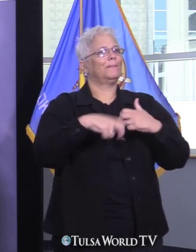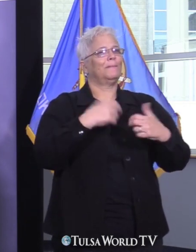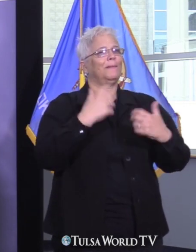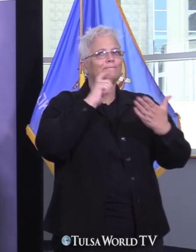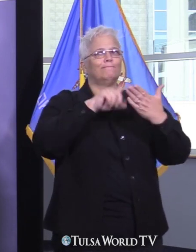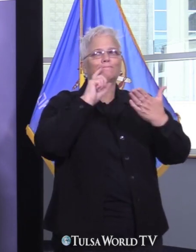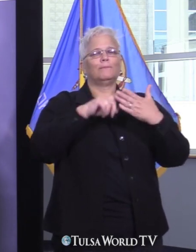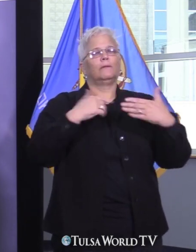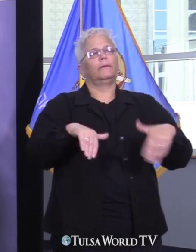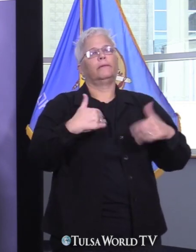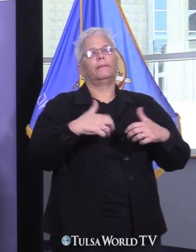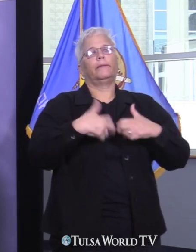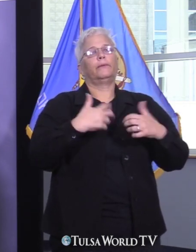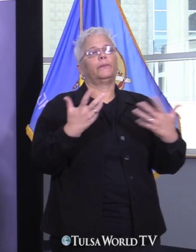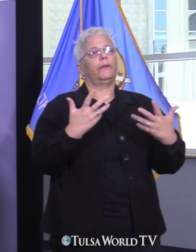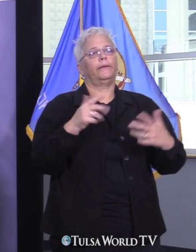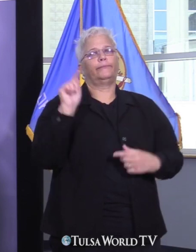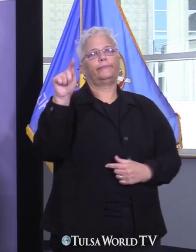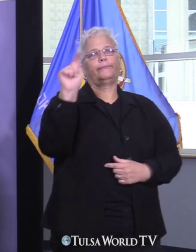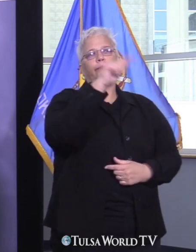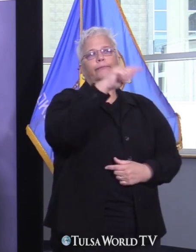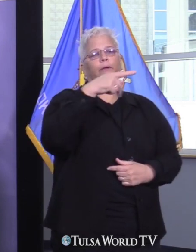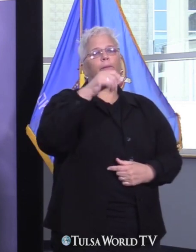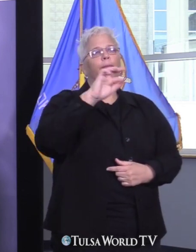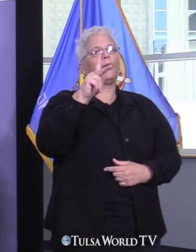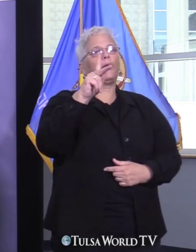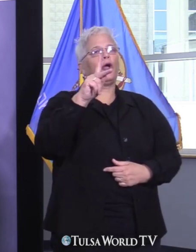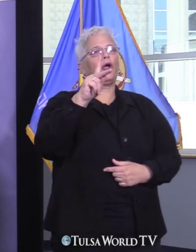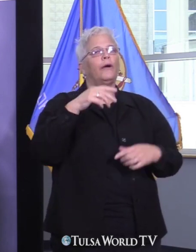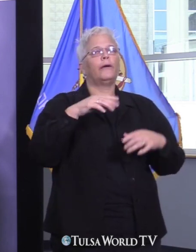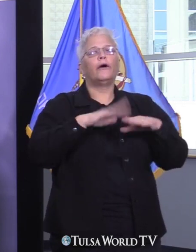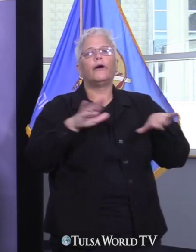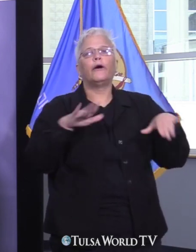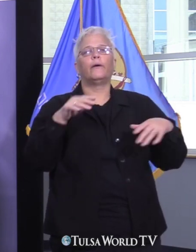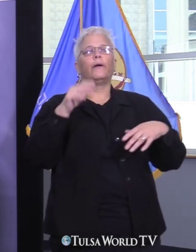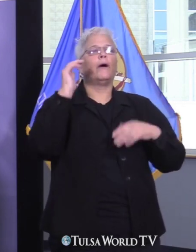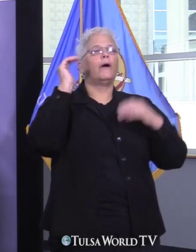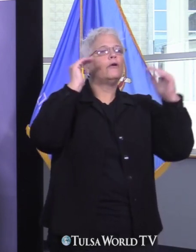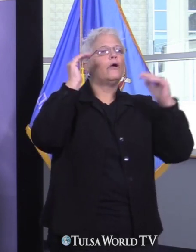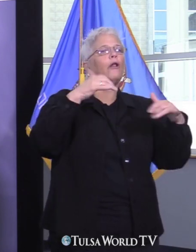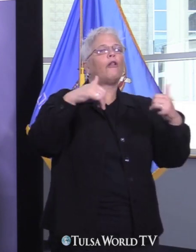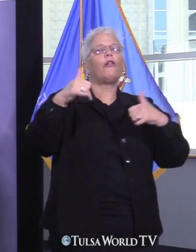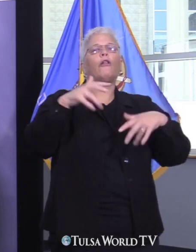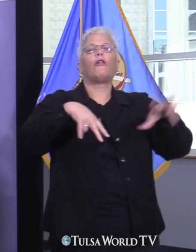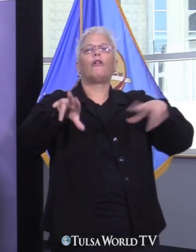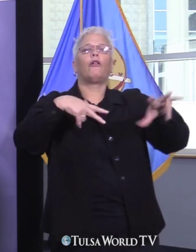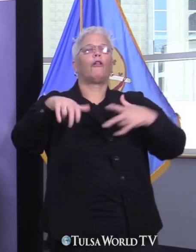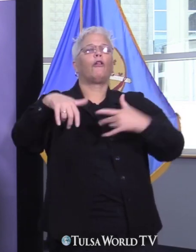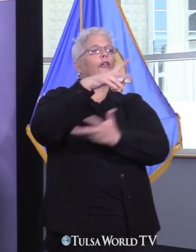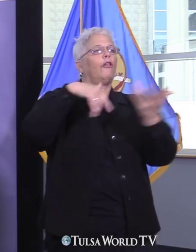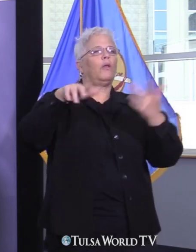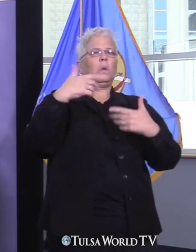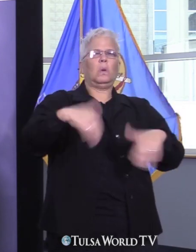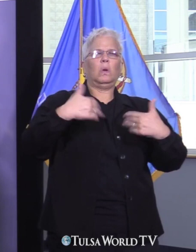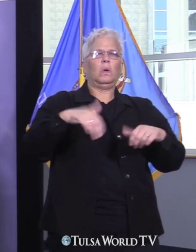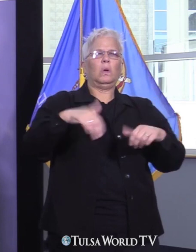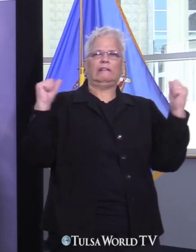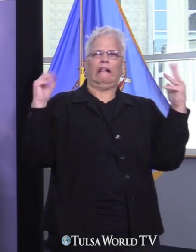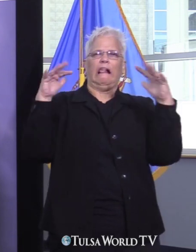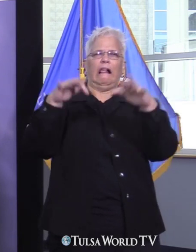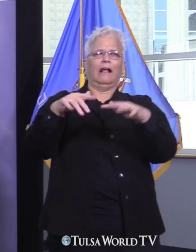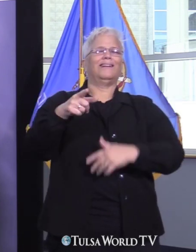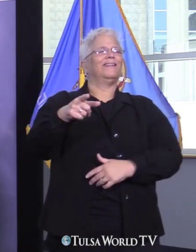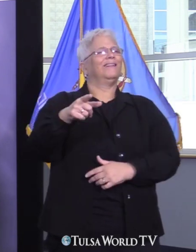be outdoors during this event, not be just locked up in your house 24 hours a day for weeks at a time.